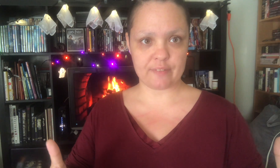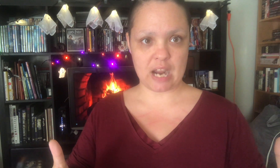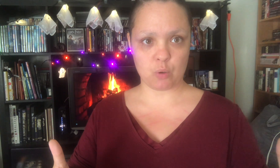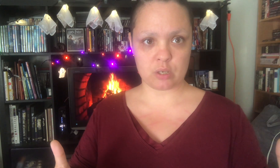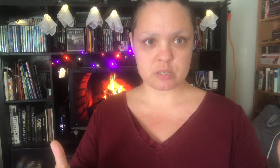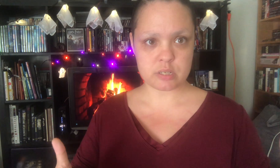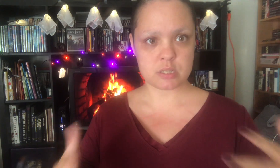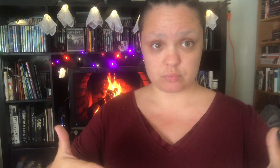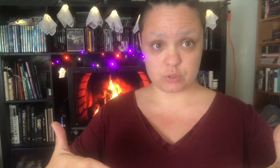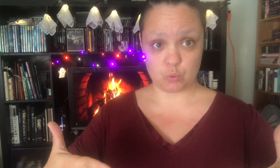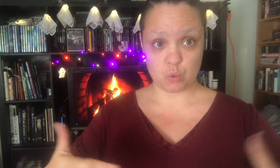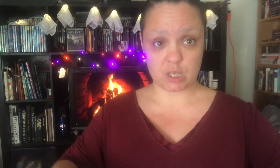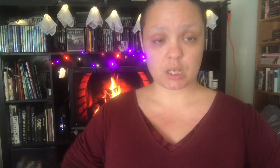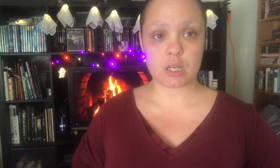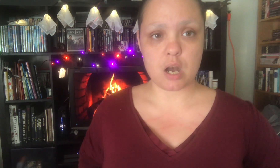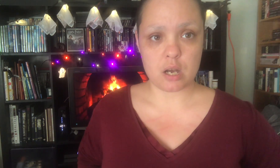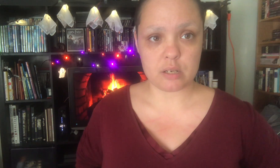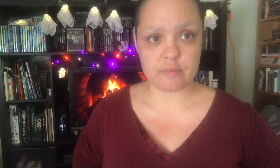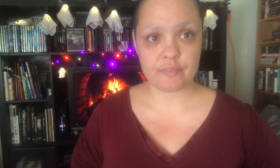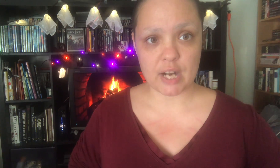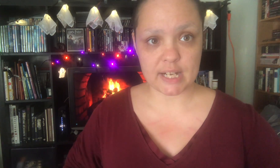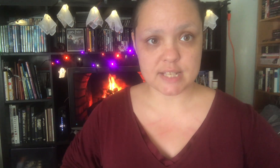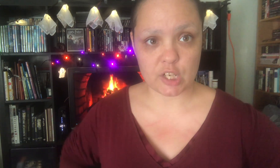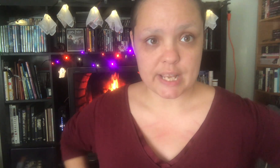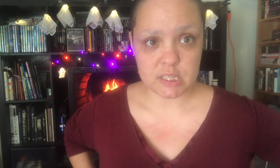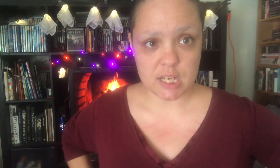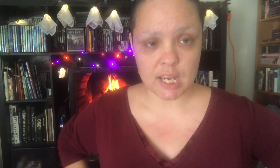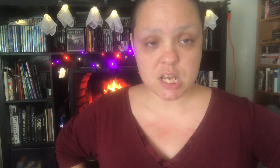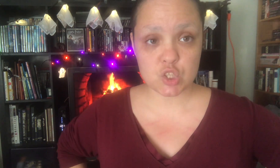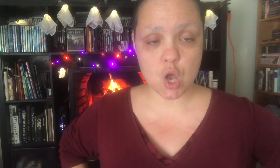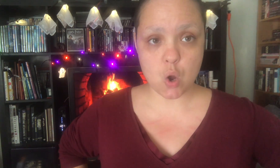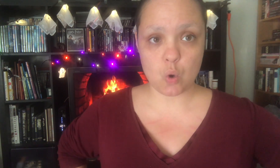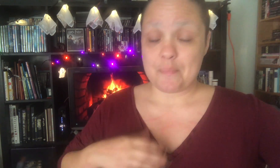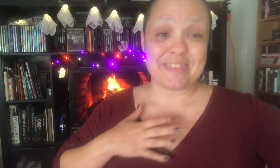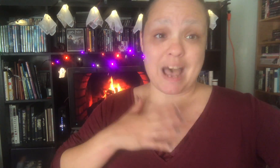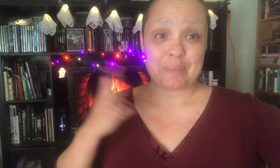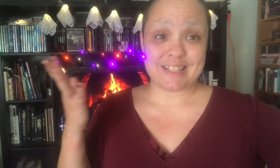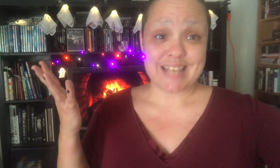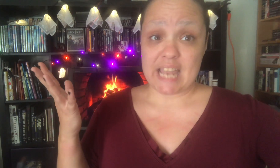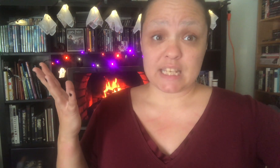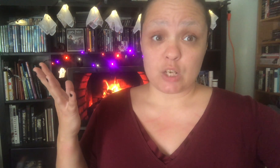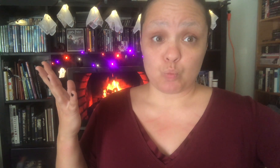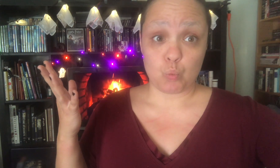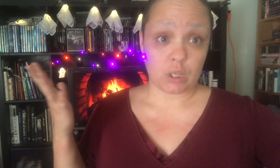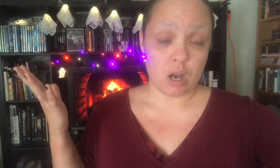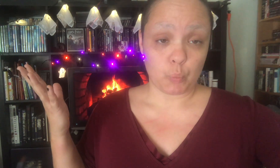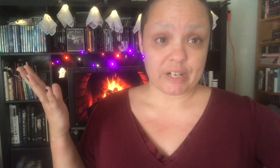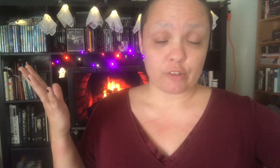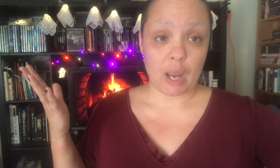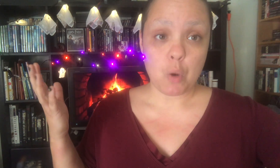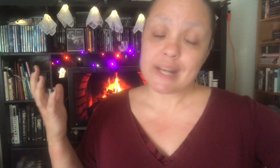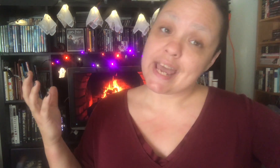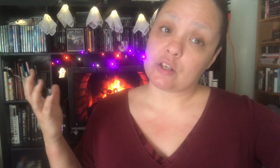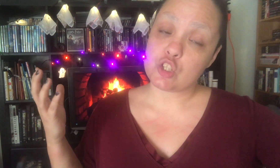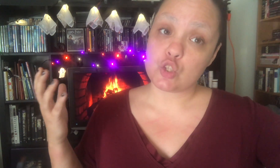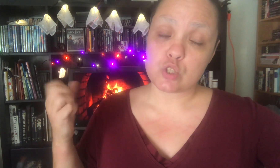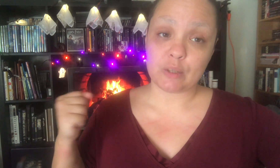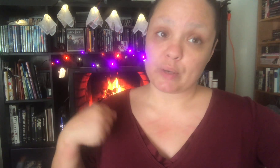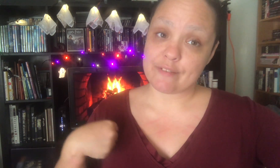hours to work on Friday, Saturday, and Sunday. So that means I can work on whatever I want and usually whatever